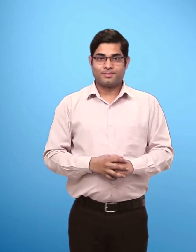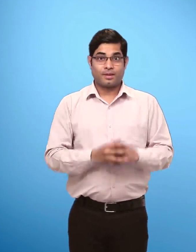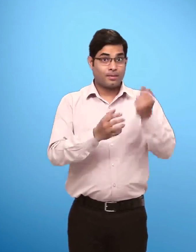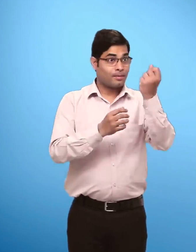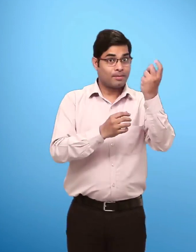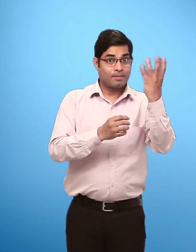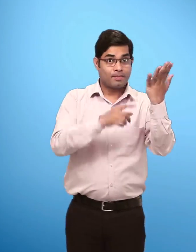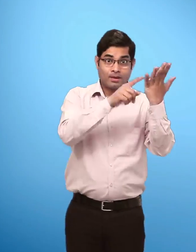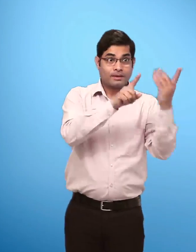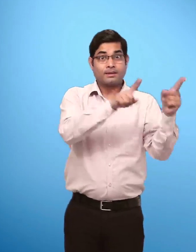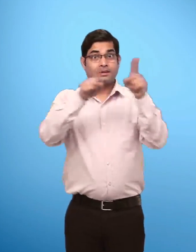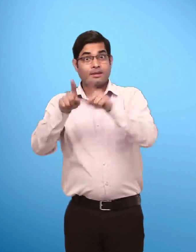As many as